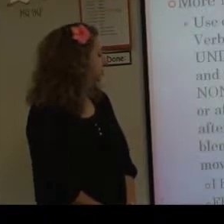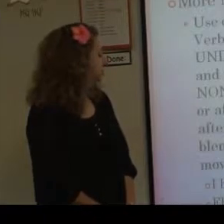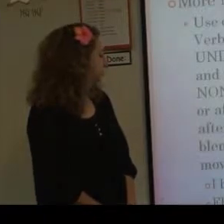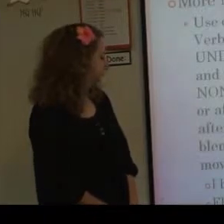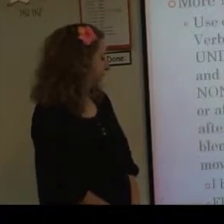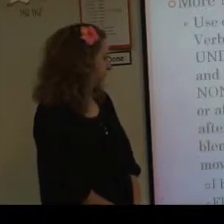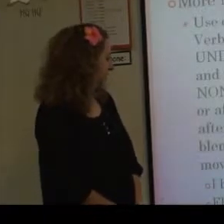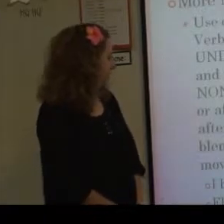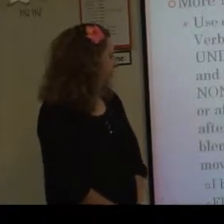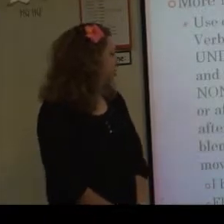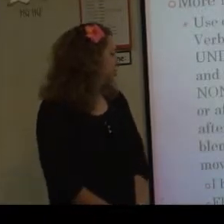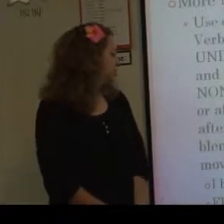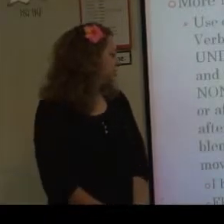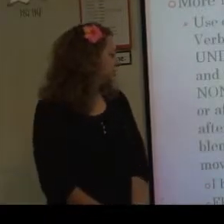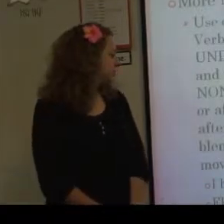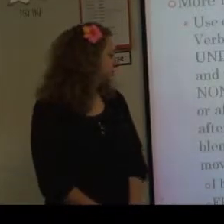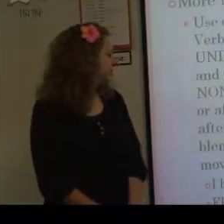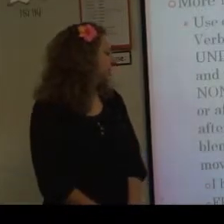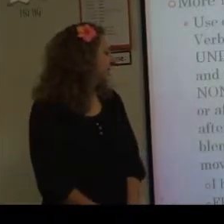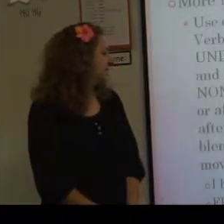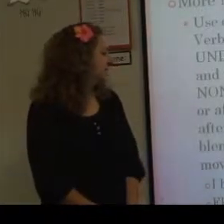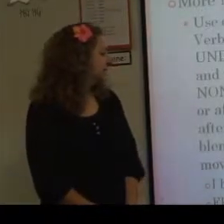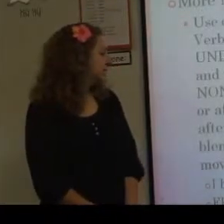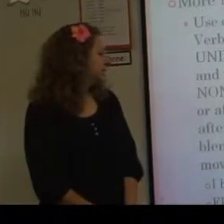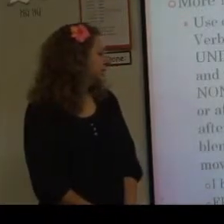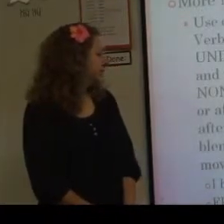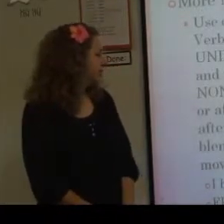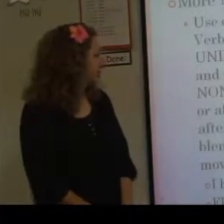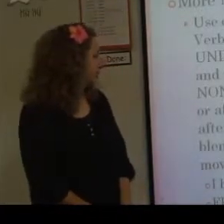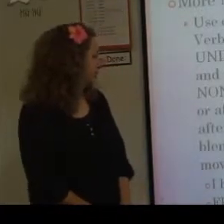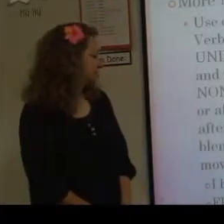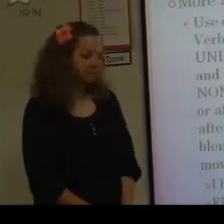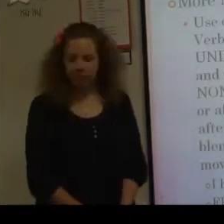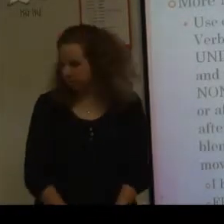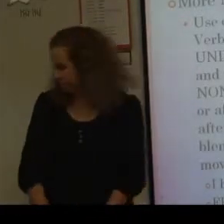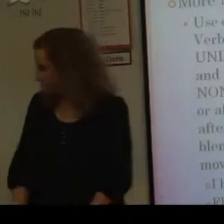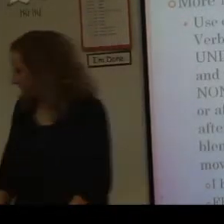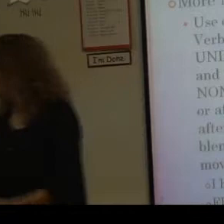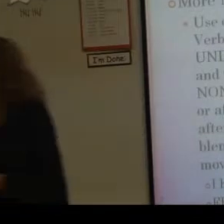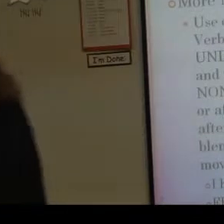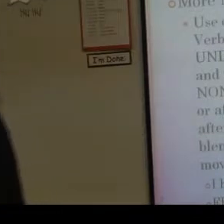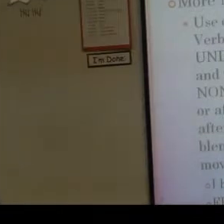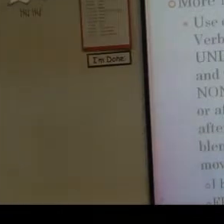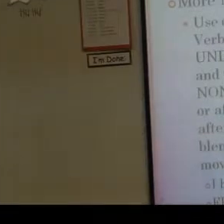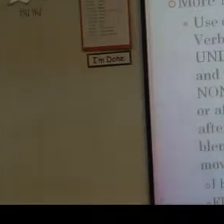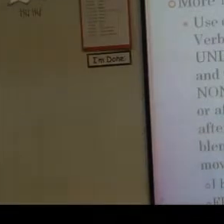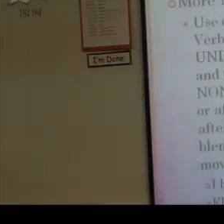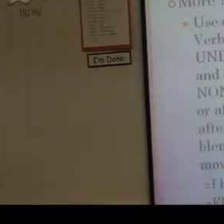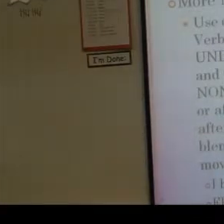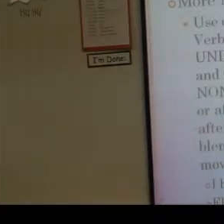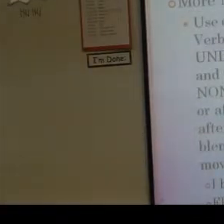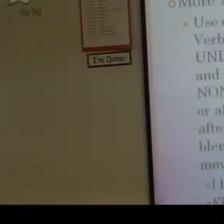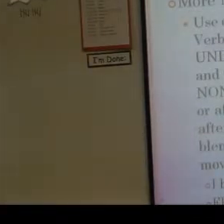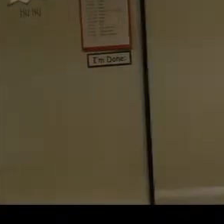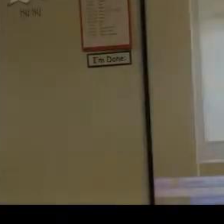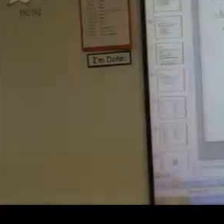movement. So this one is, I haven't seen my friend for a long time. Let me see if I can. I think when I